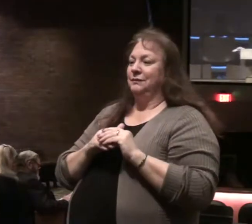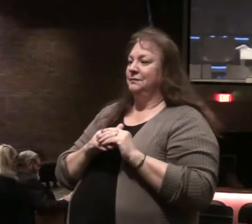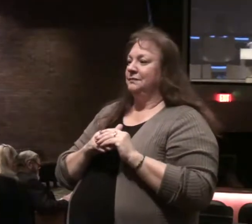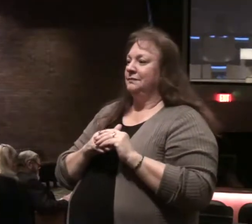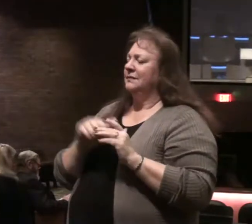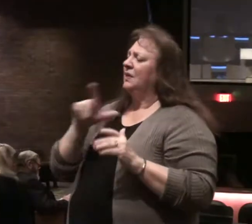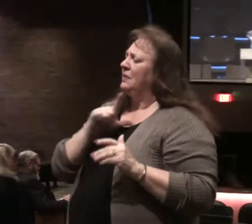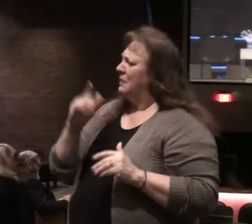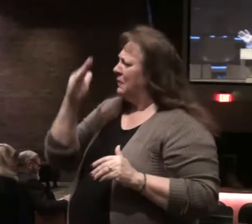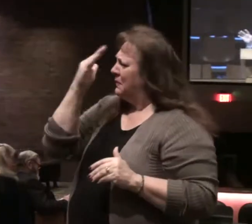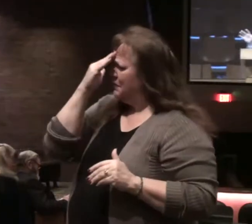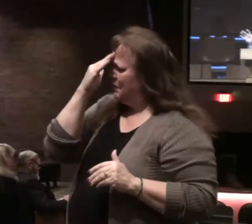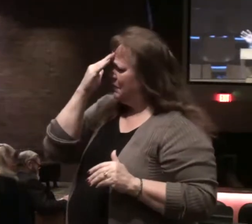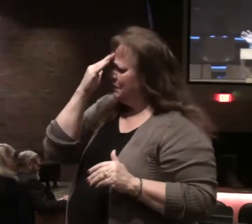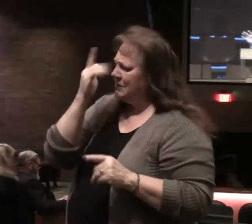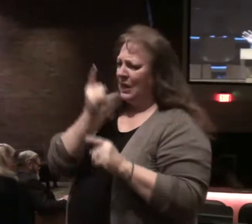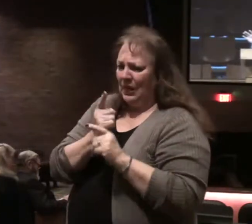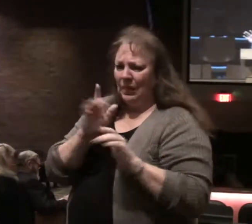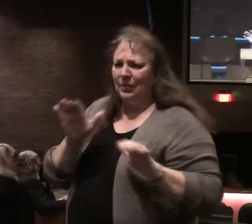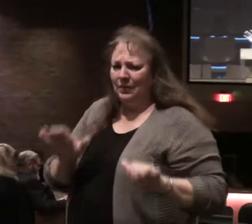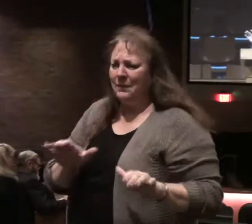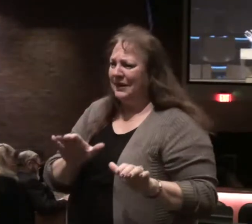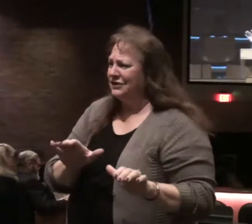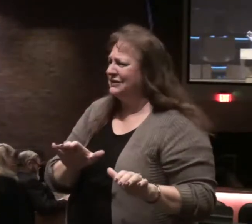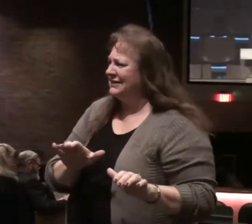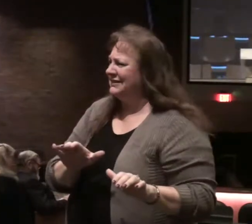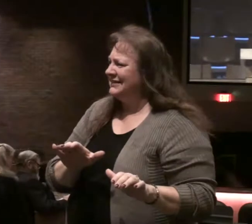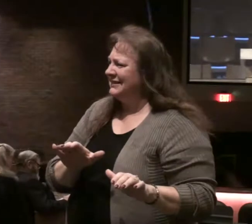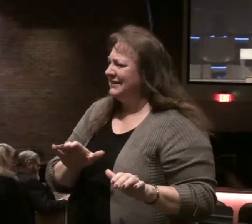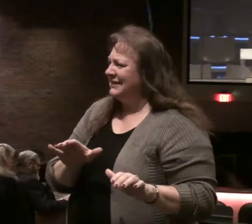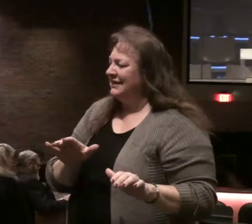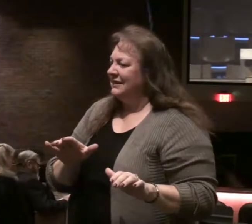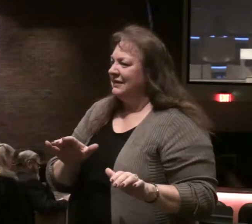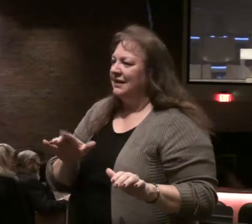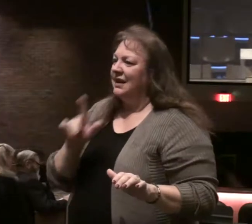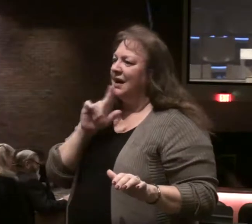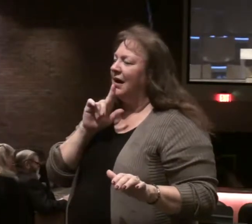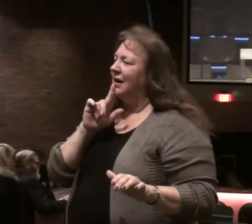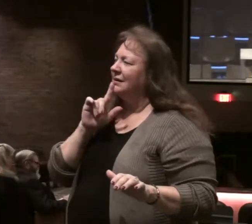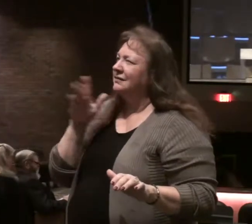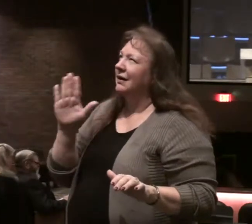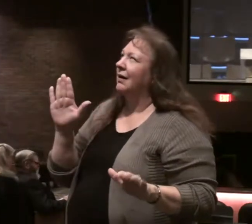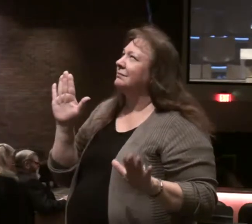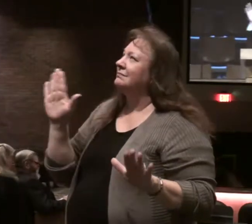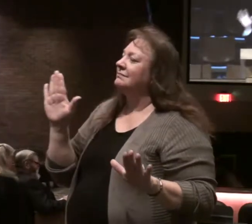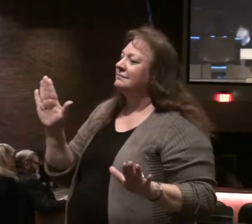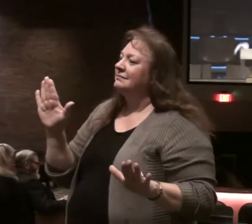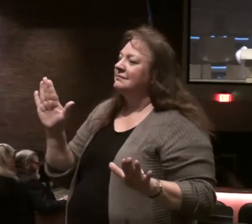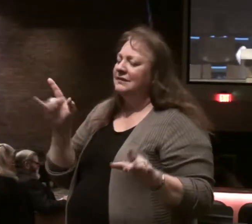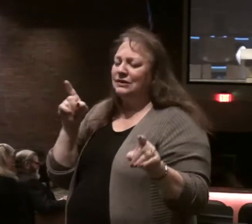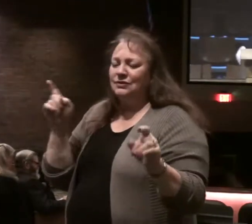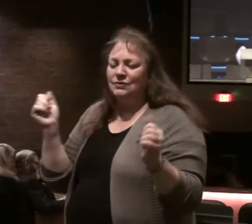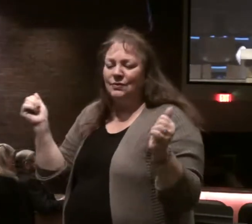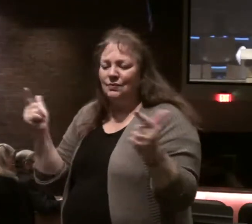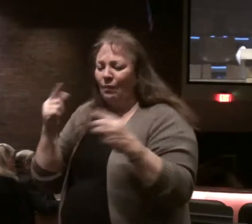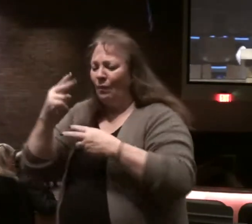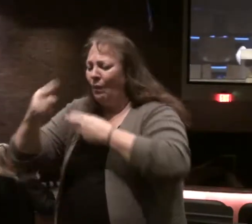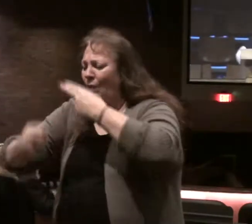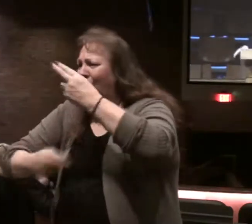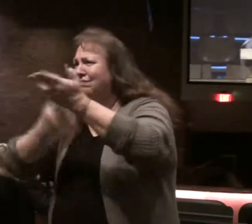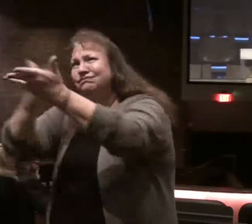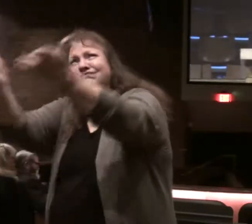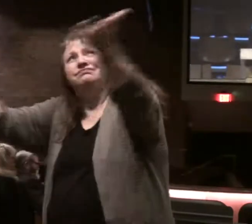the Lord knows the way of the righteous you know how great is our God controlling all the universes